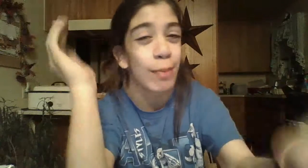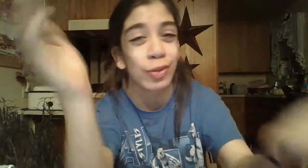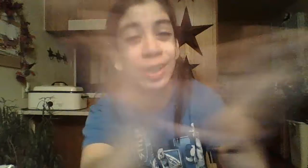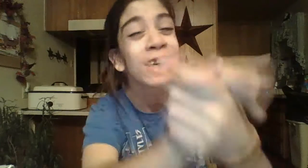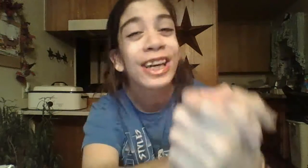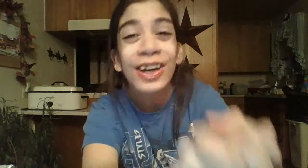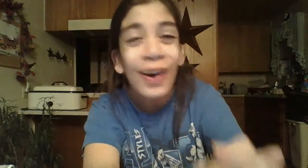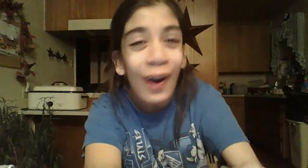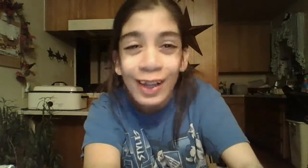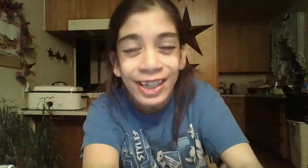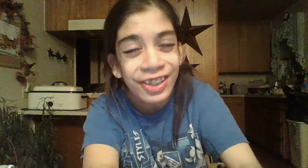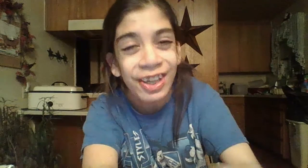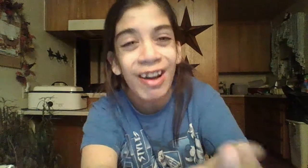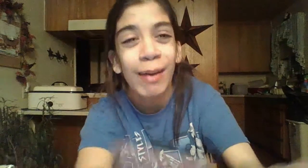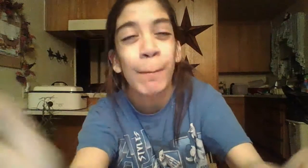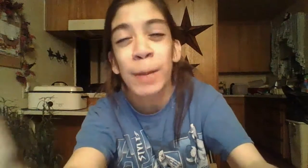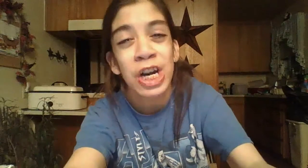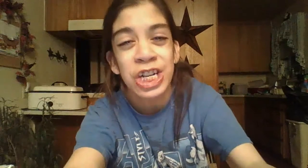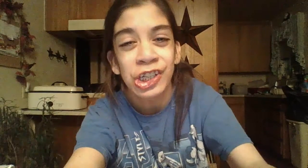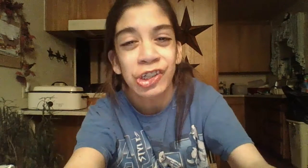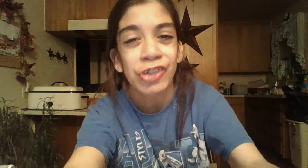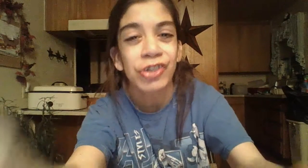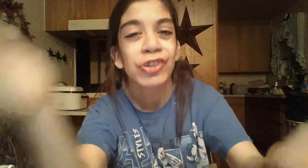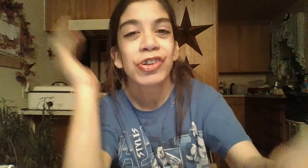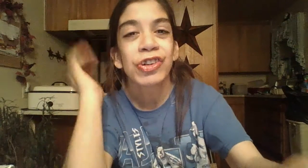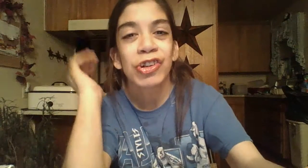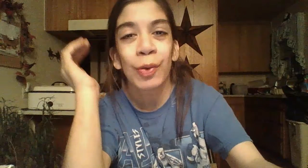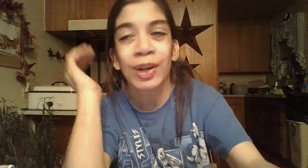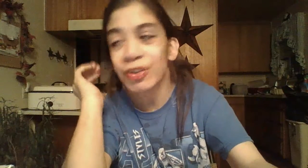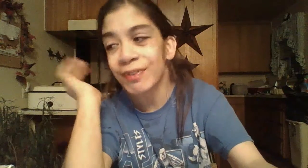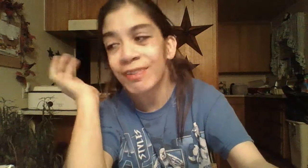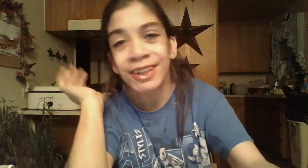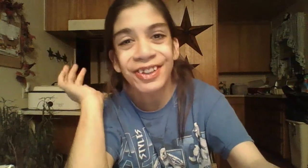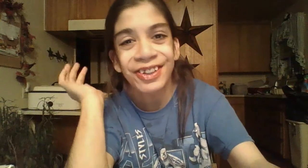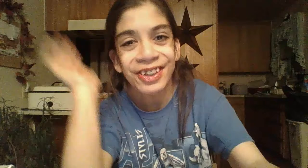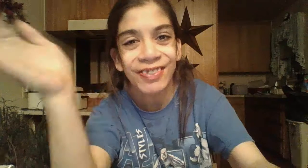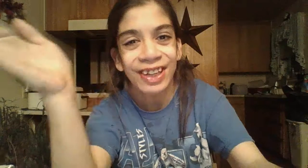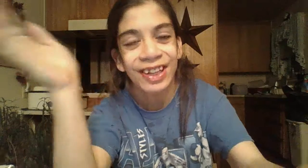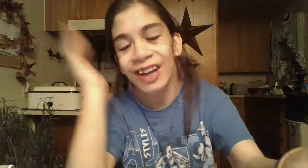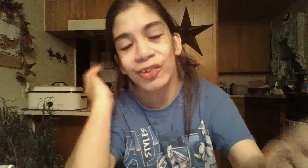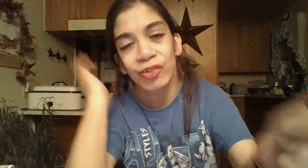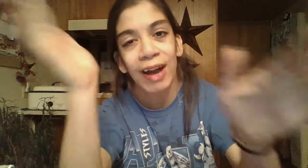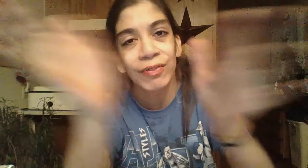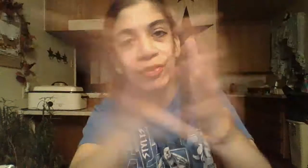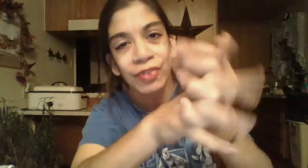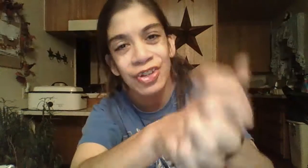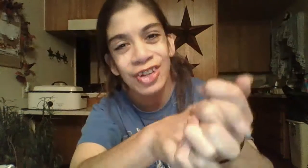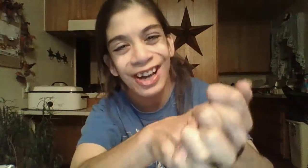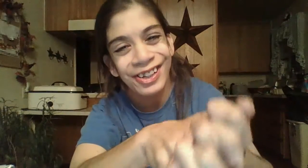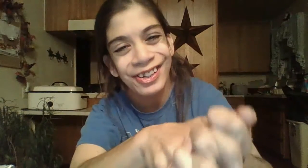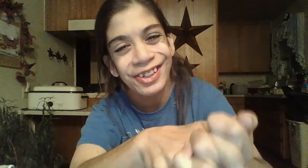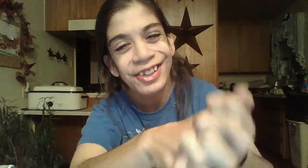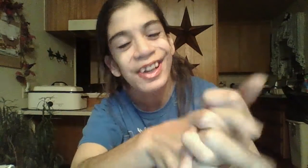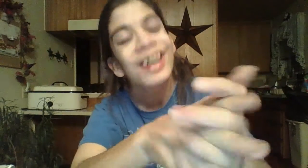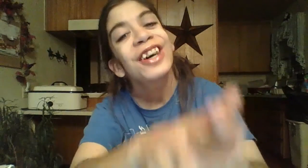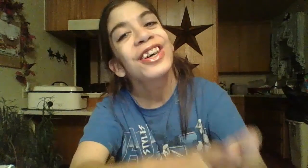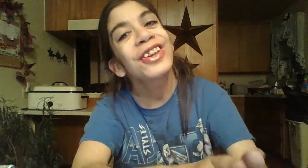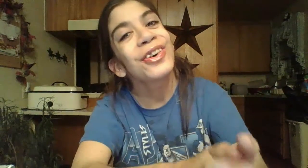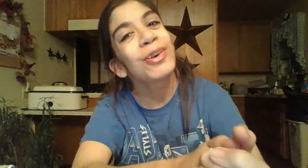camera, all that stuff, merch, going to events and stuff like that, and travel for you guys. So